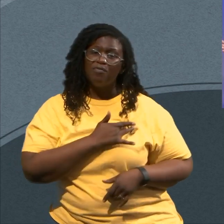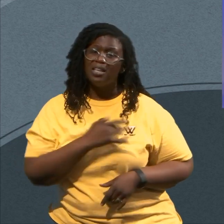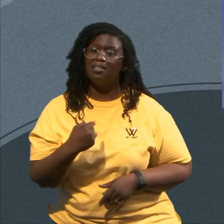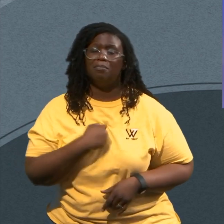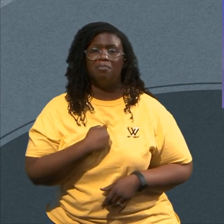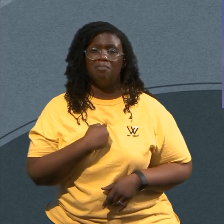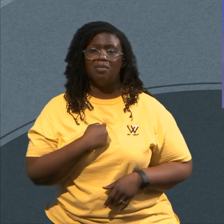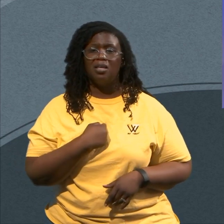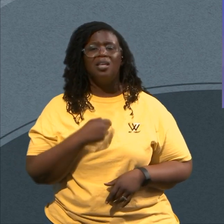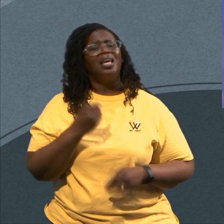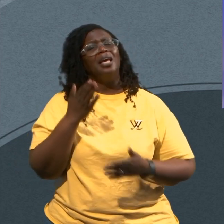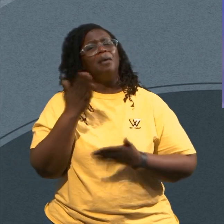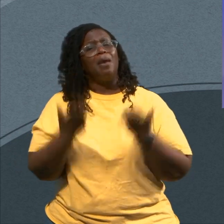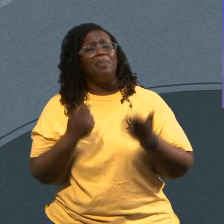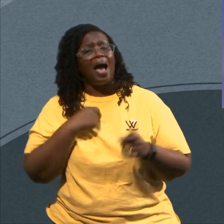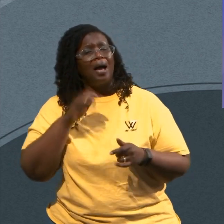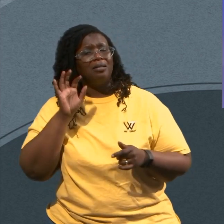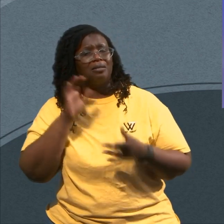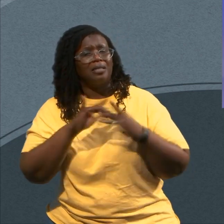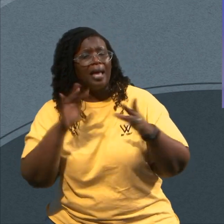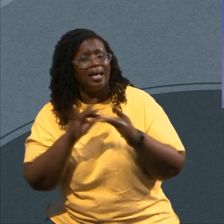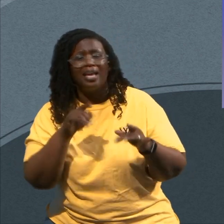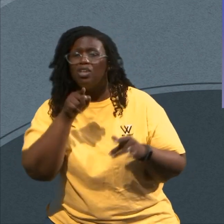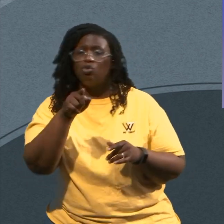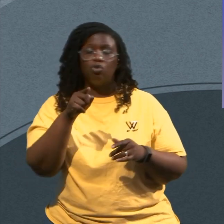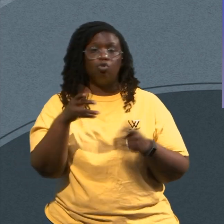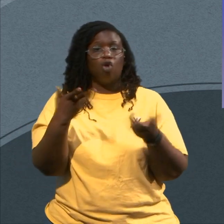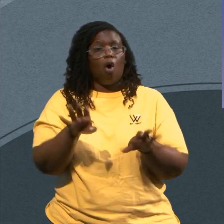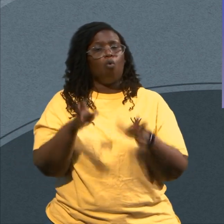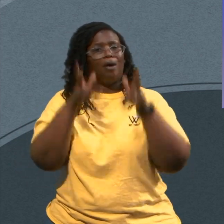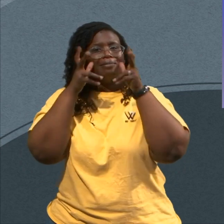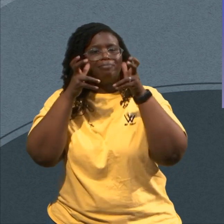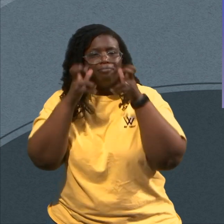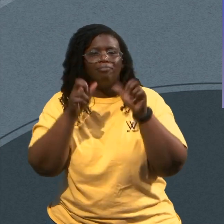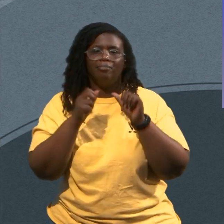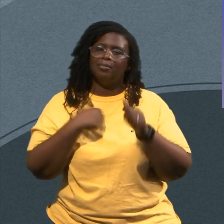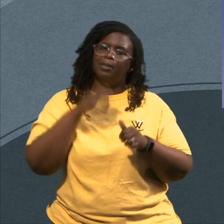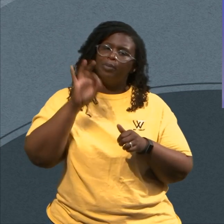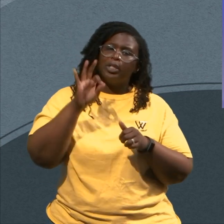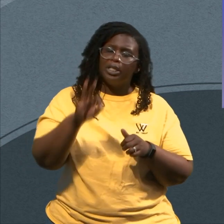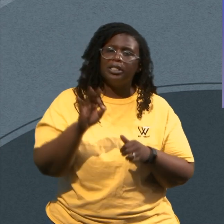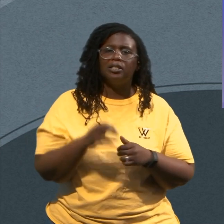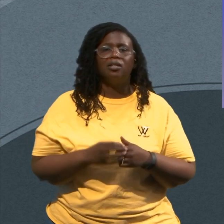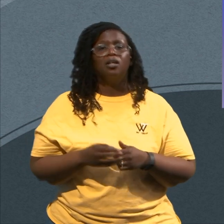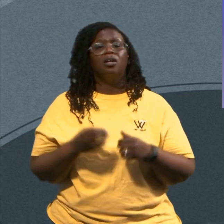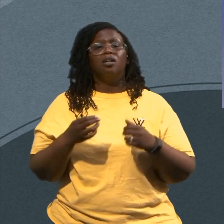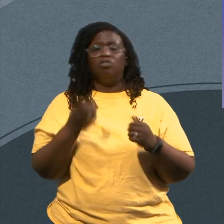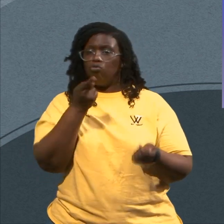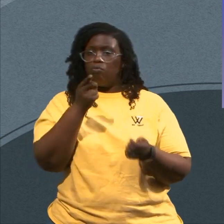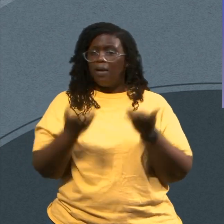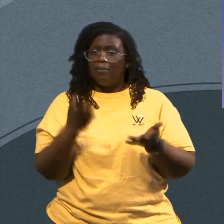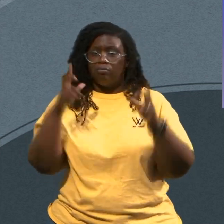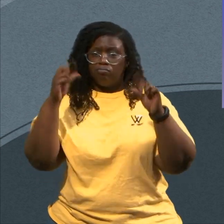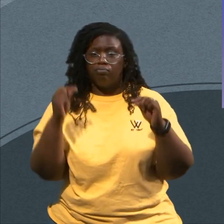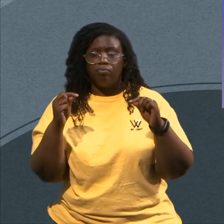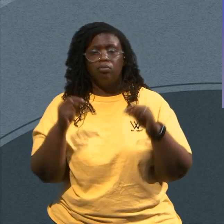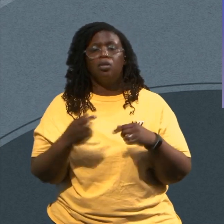Hit Me Preach After I Say This But I'm Just Gonna Be Honest And Own My Stuff In The Mist Of Pandemic I've Been Busy